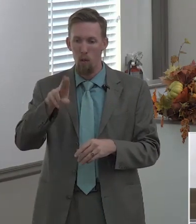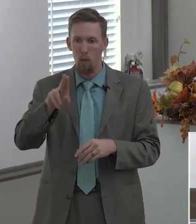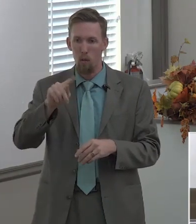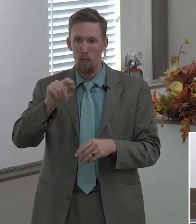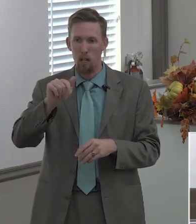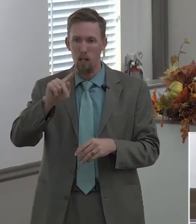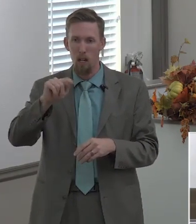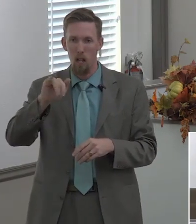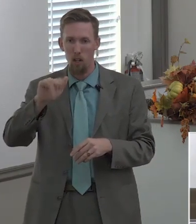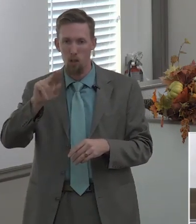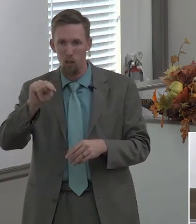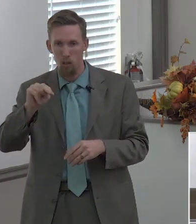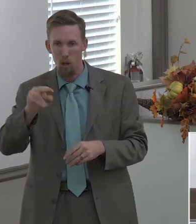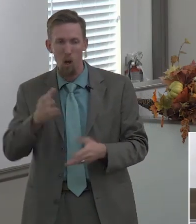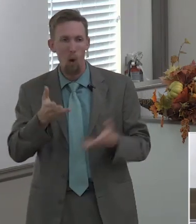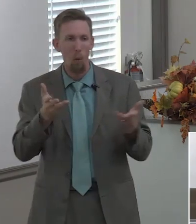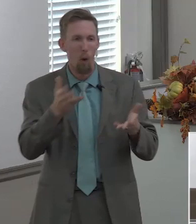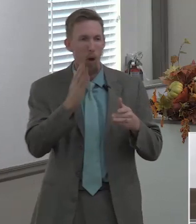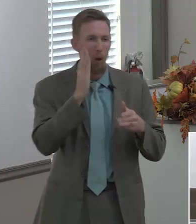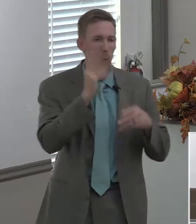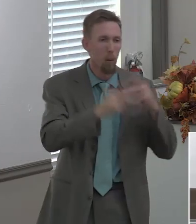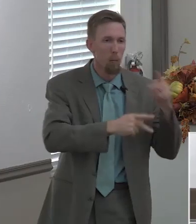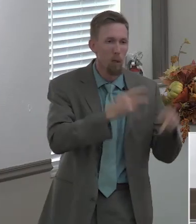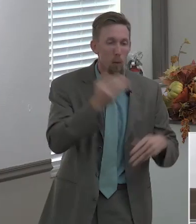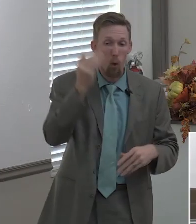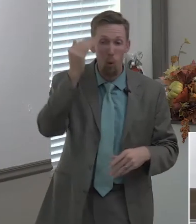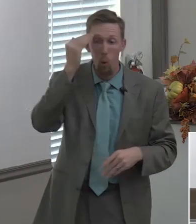i guess the question will be what's it known for